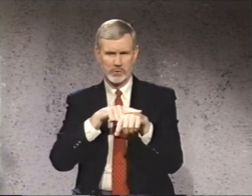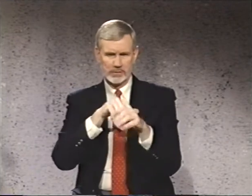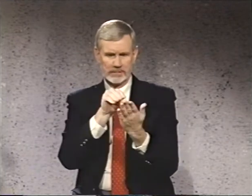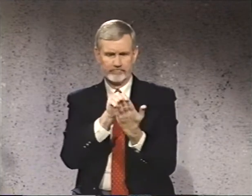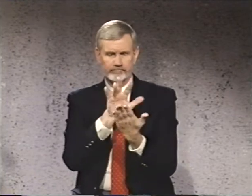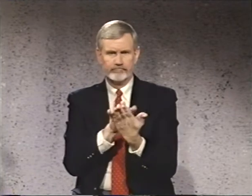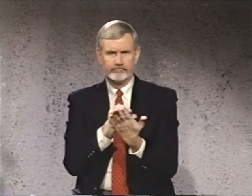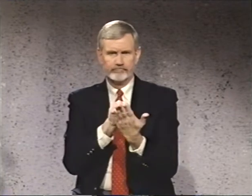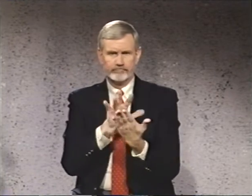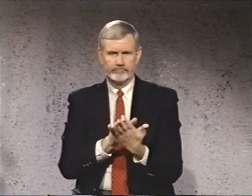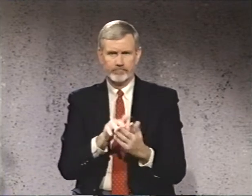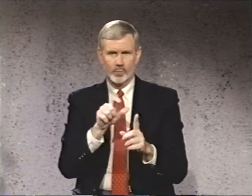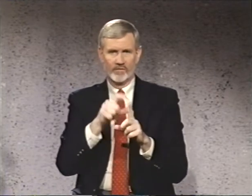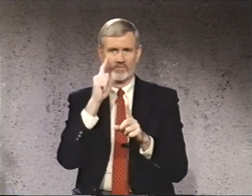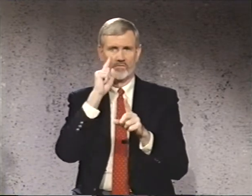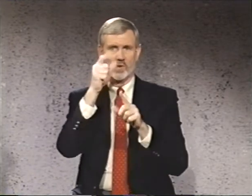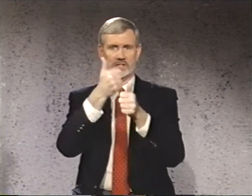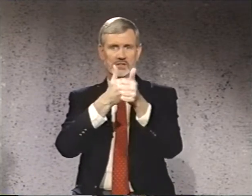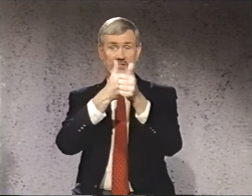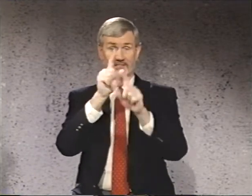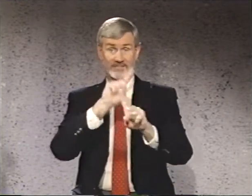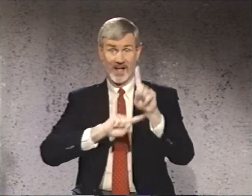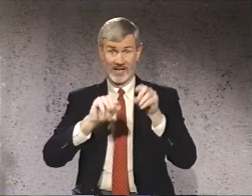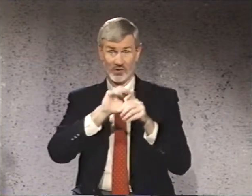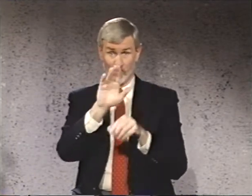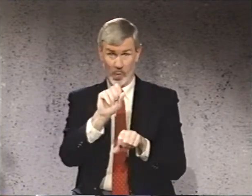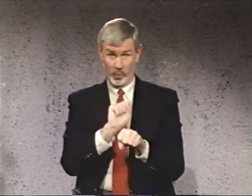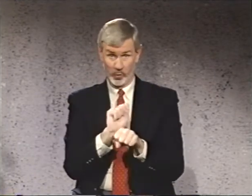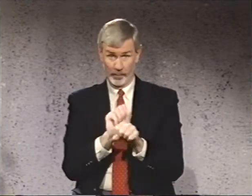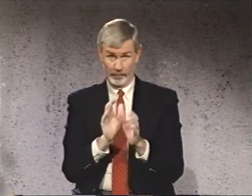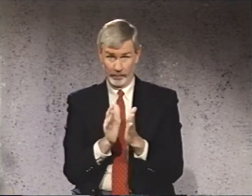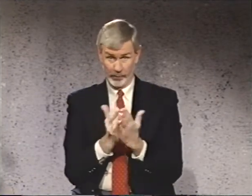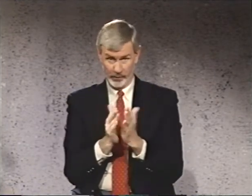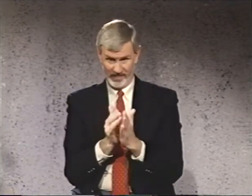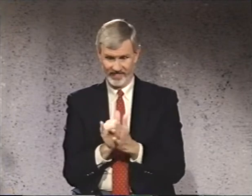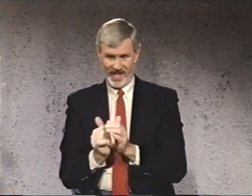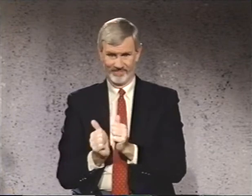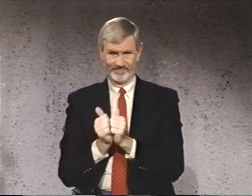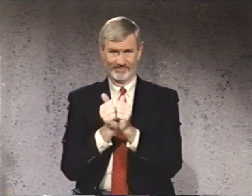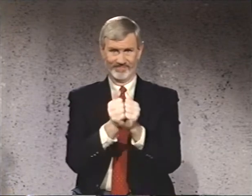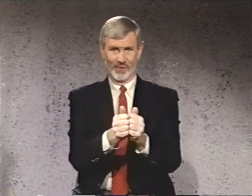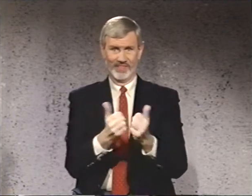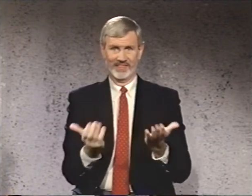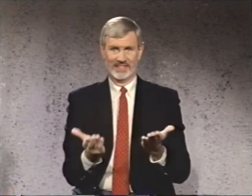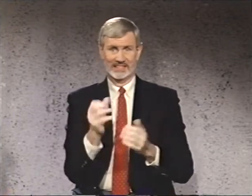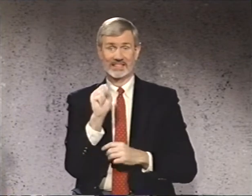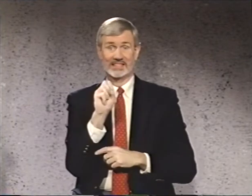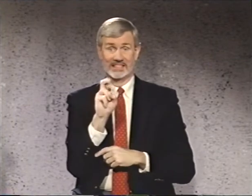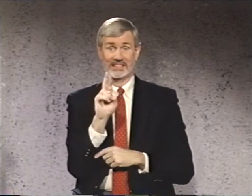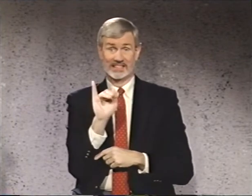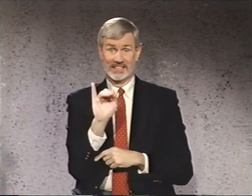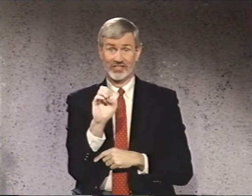time to write the gloss for the sign in your workbook that accompanies this series.